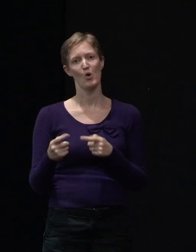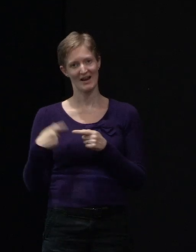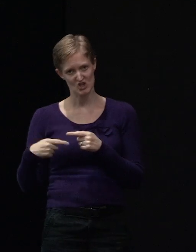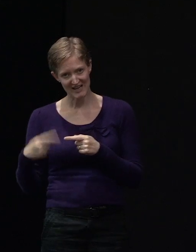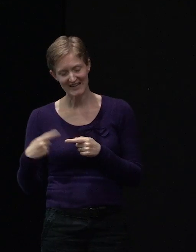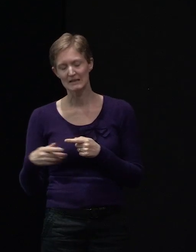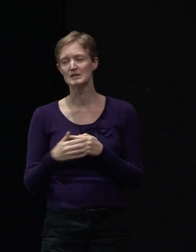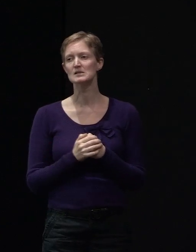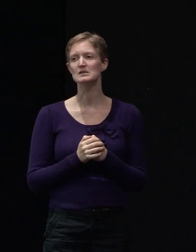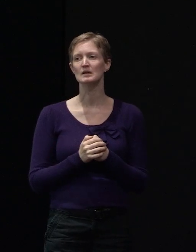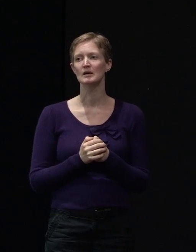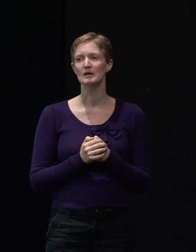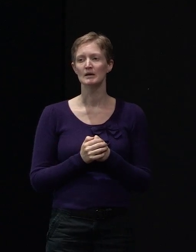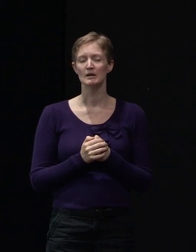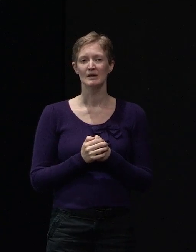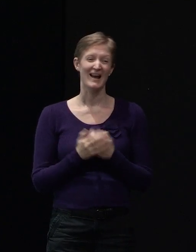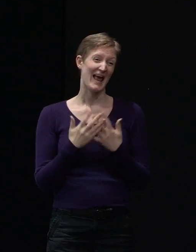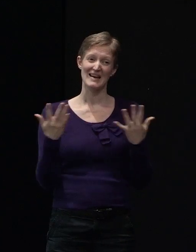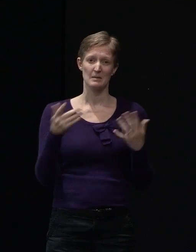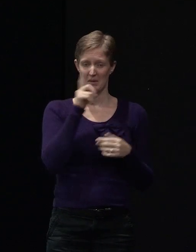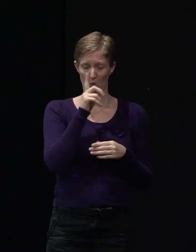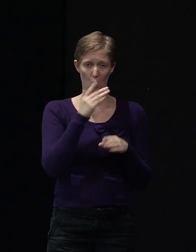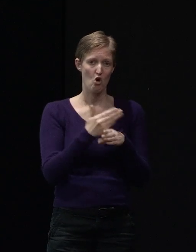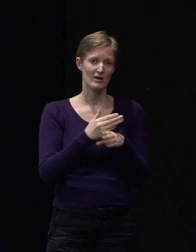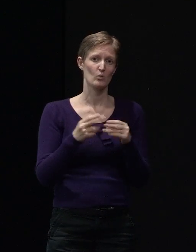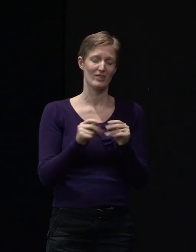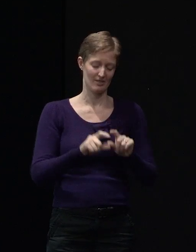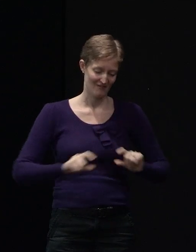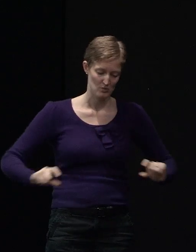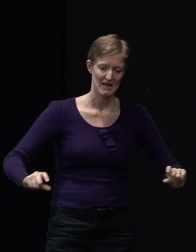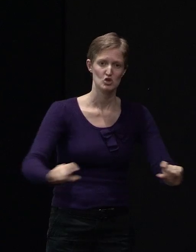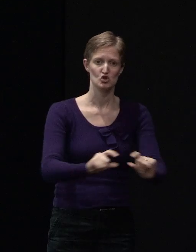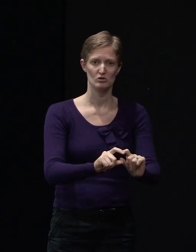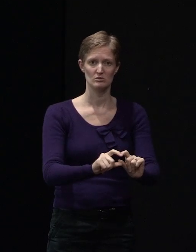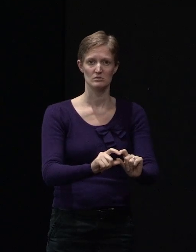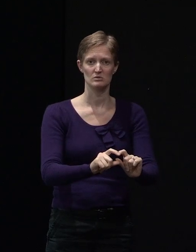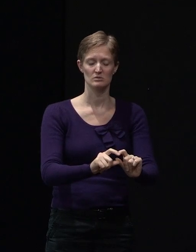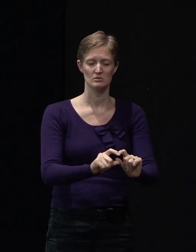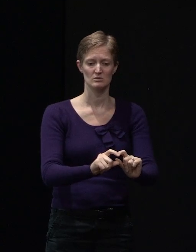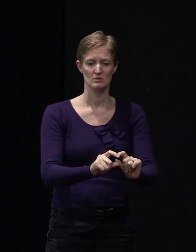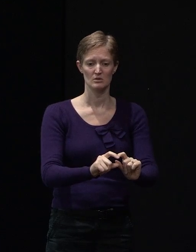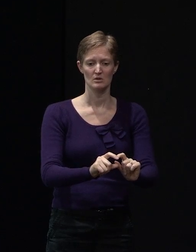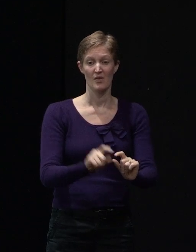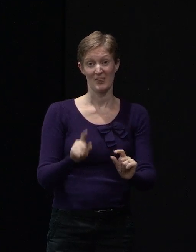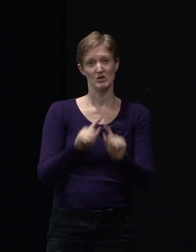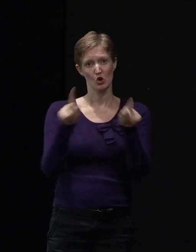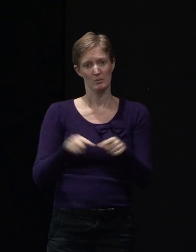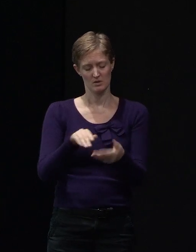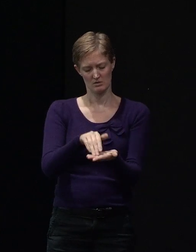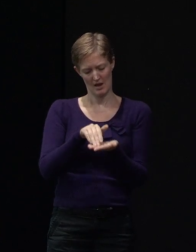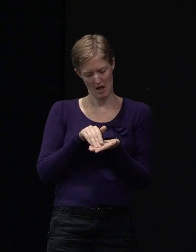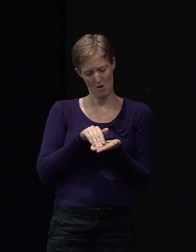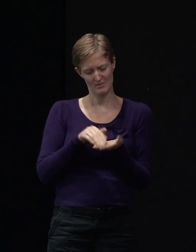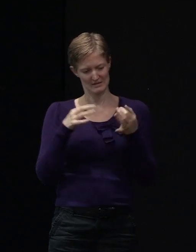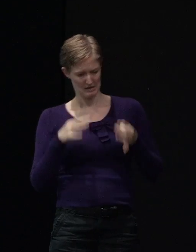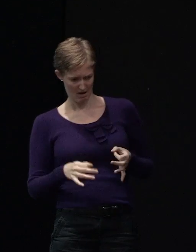everyone dealing with foundation repairs and rebuilds to guide the decision making process around is this